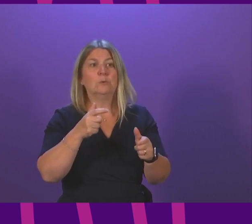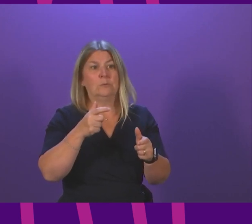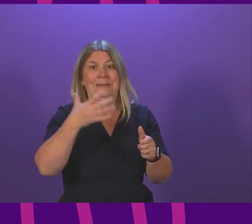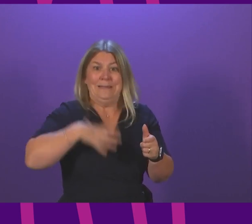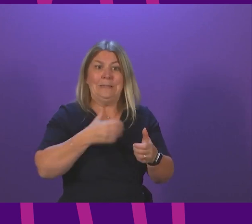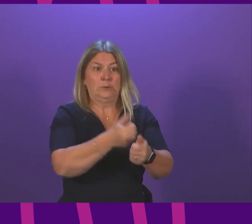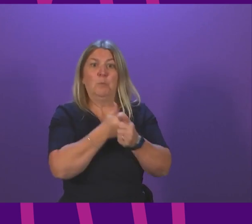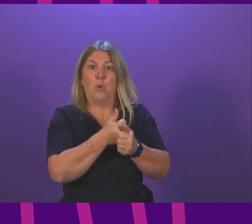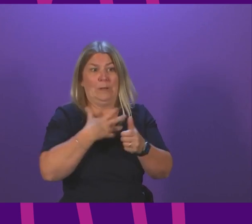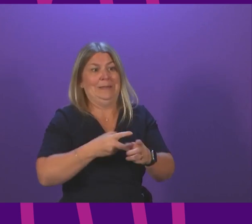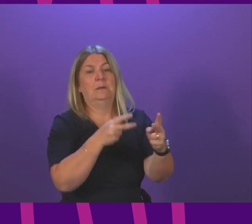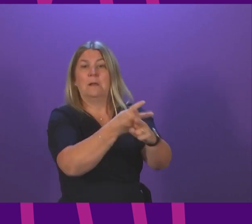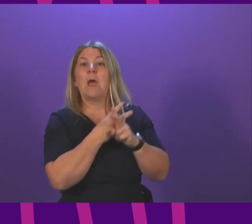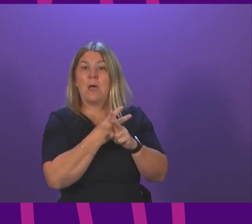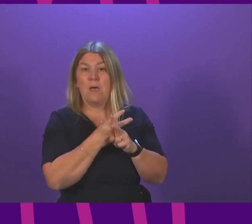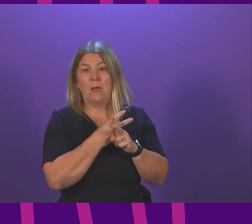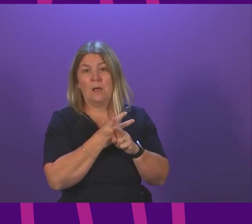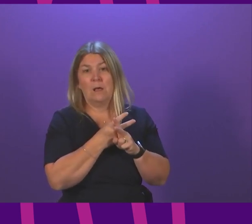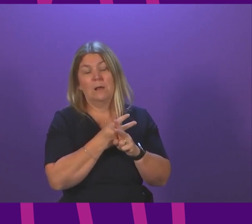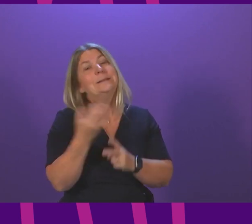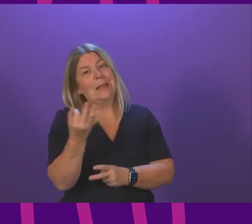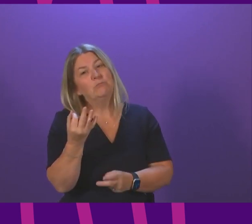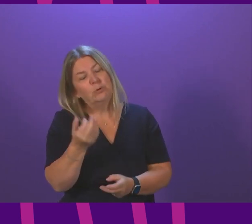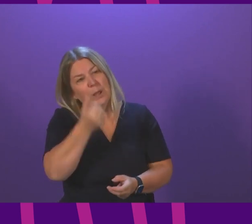of services and everybody wants to see that